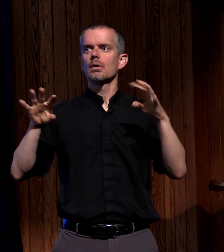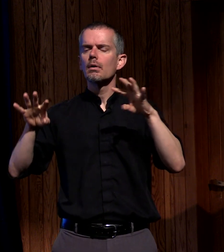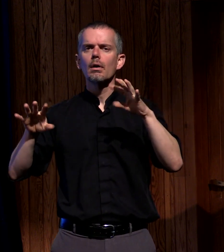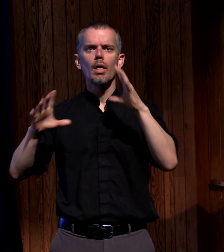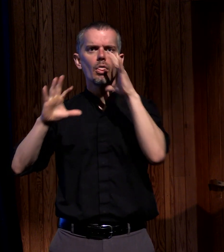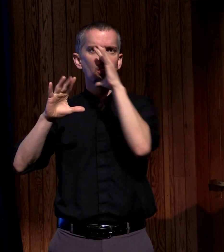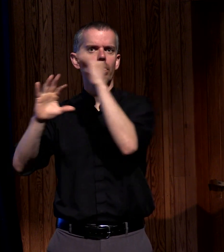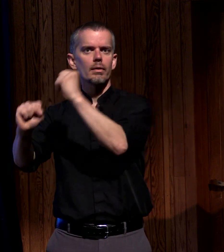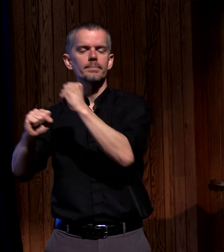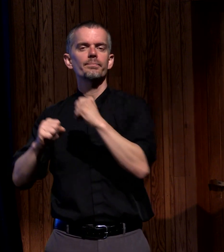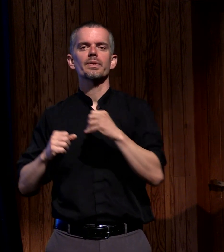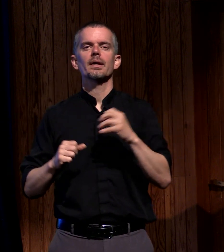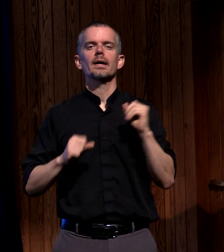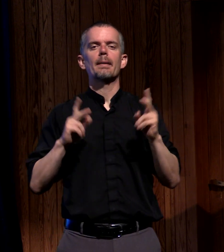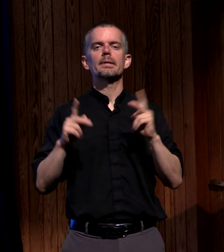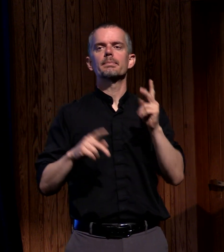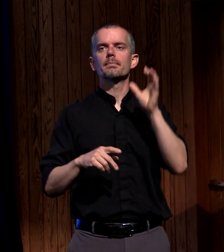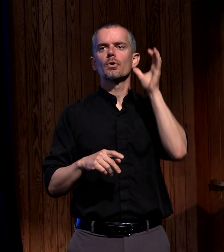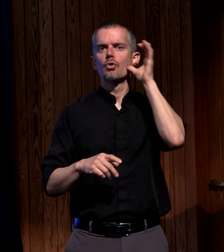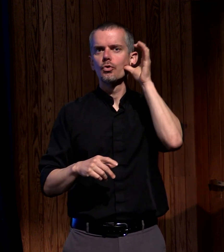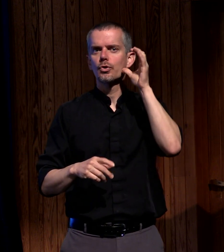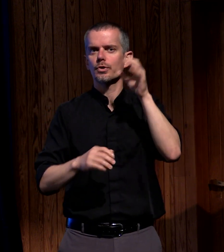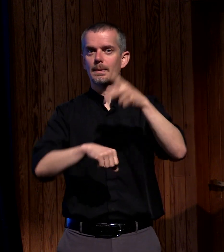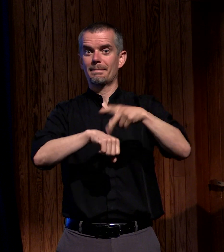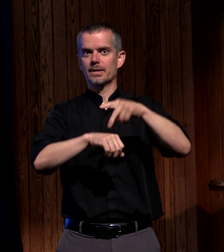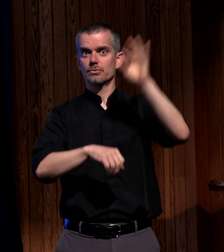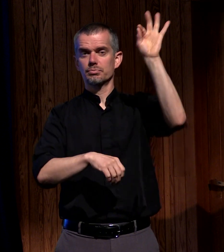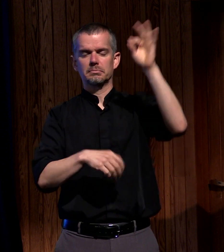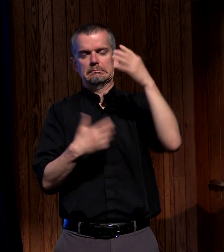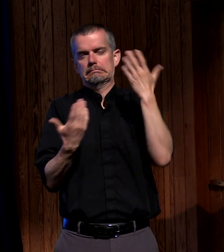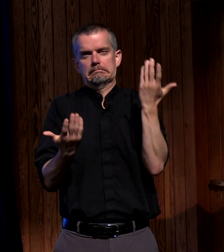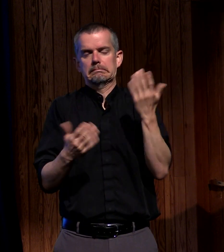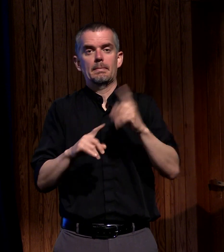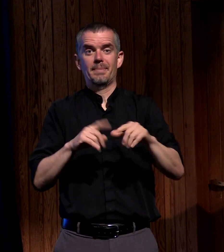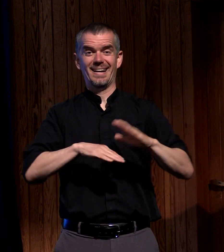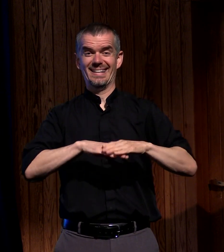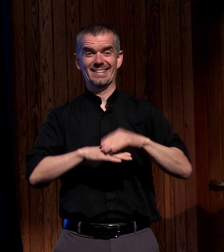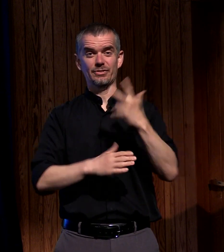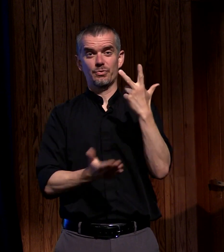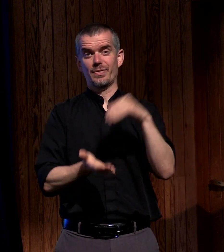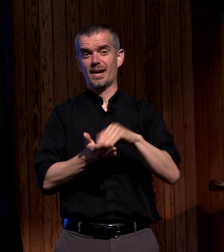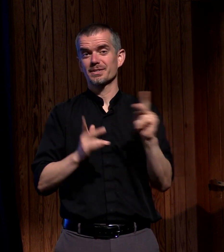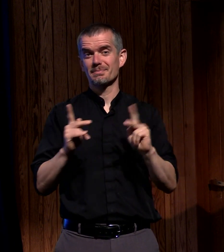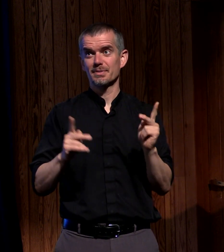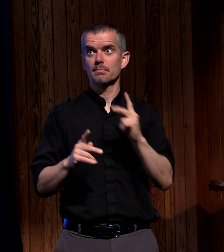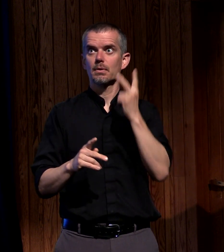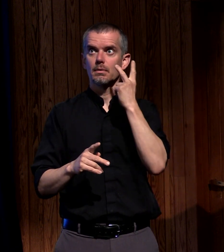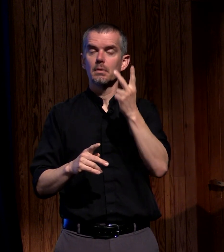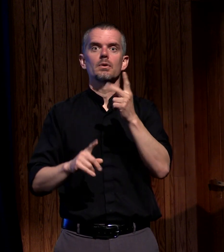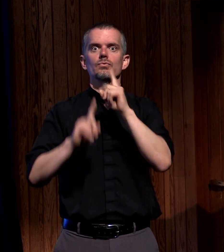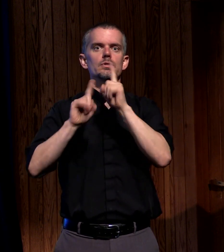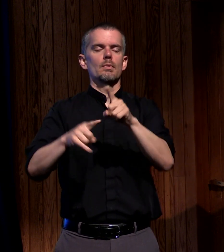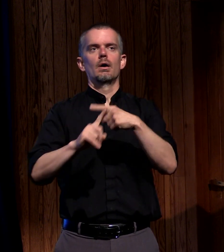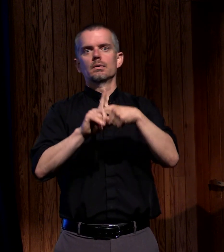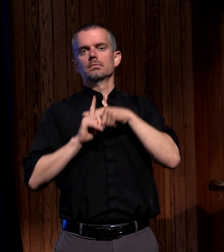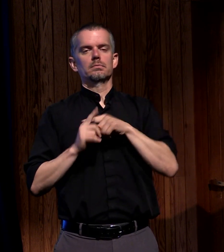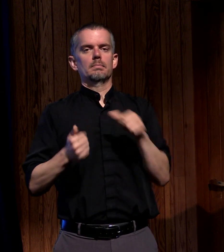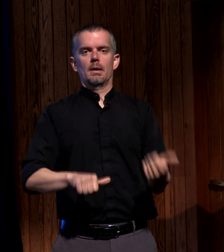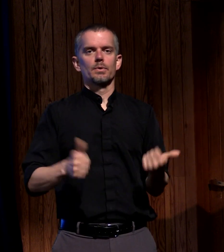people listen to Peter give a message but we know that at least 3,000 did respond you see when the Holy Spirit comes it